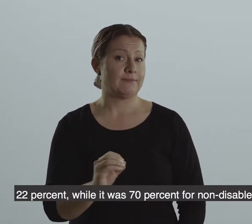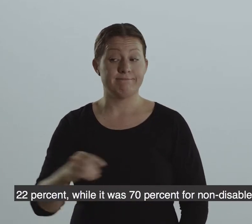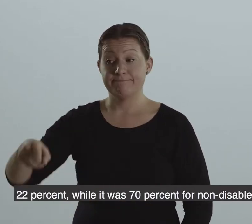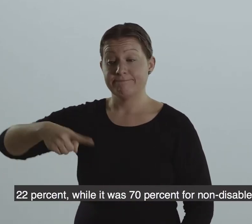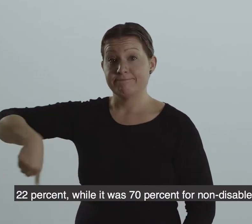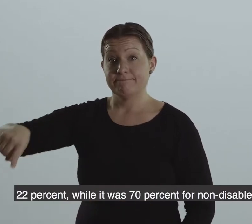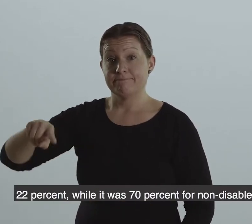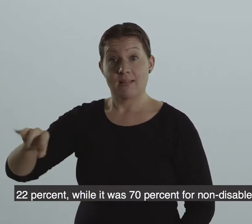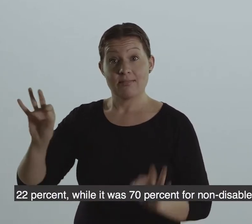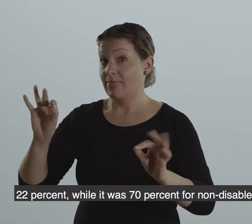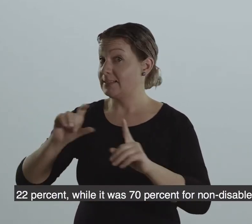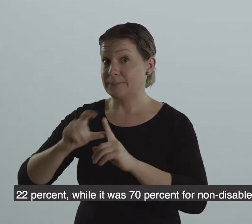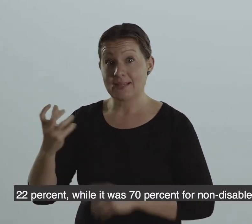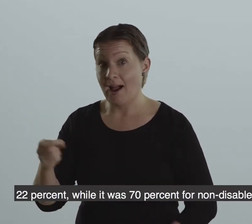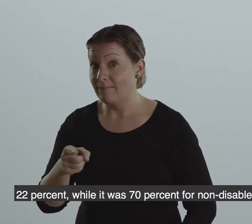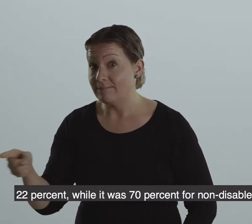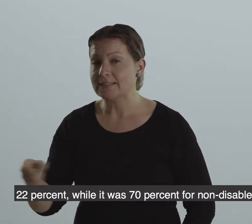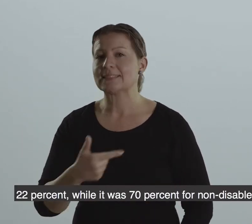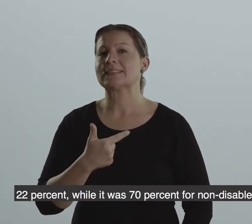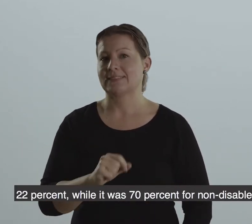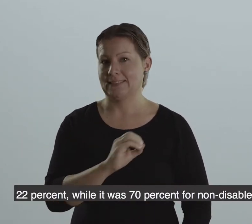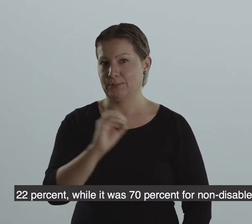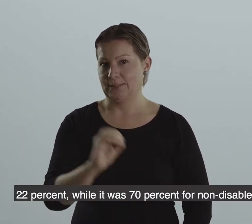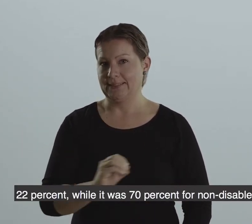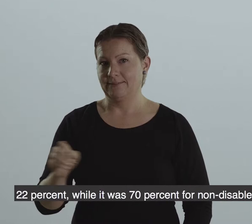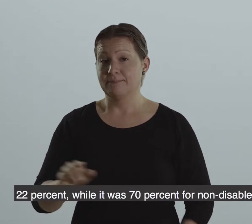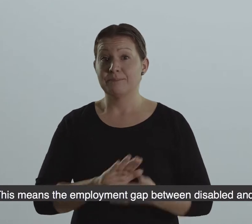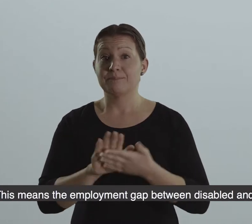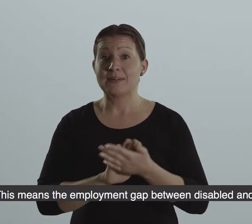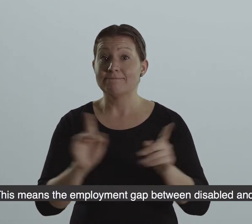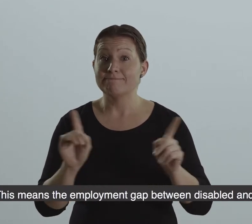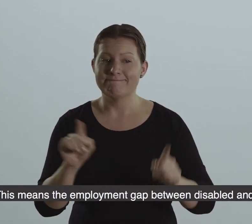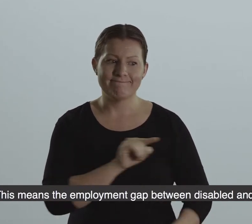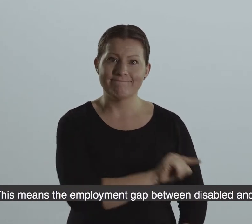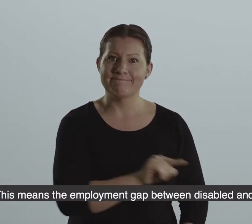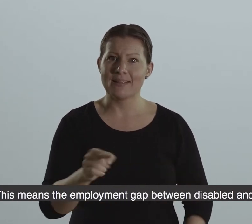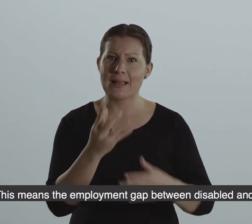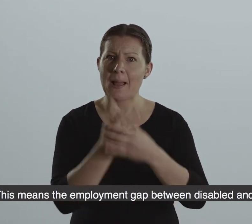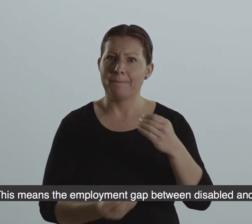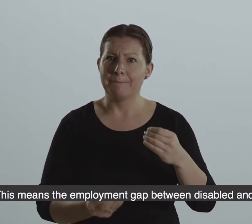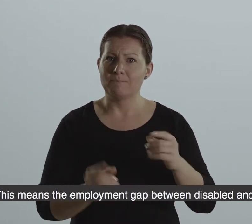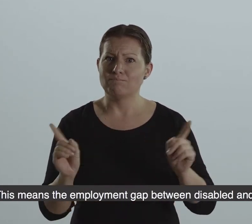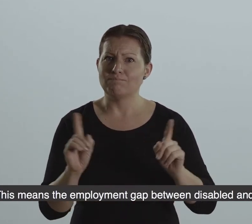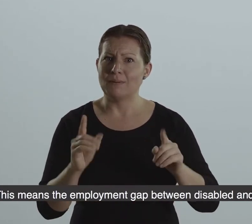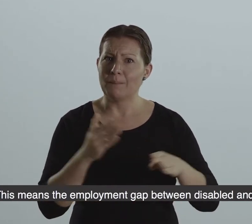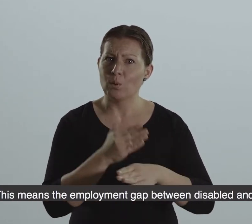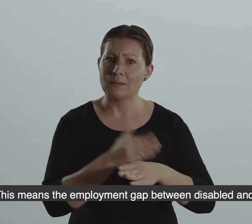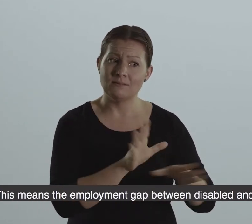while it was 70% for non-disabled people. This means the employment gap between disabled